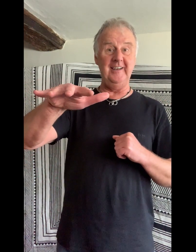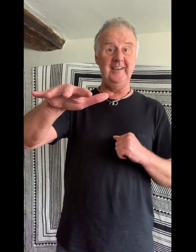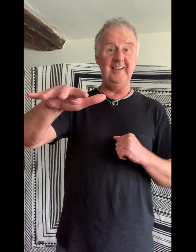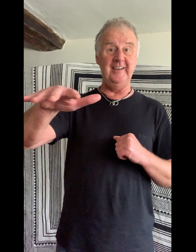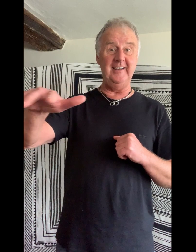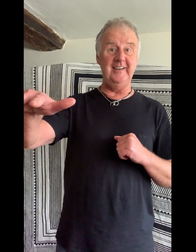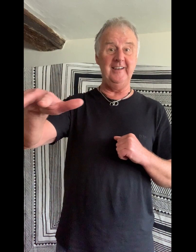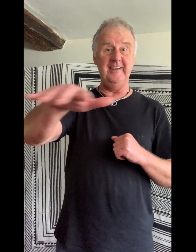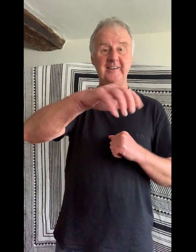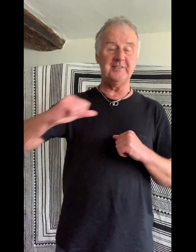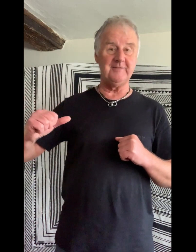Cheers.